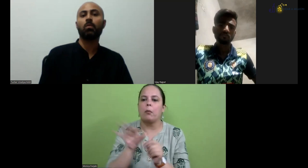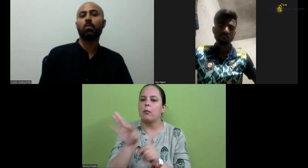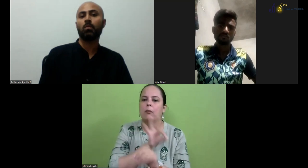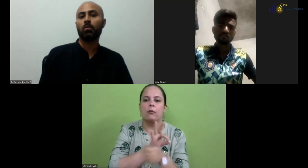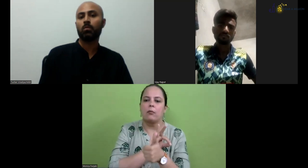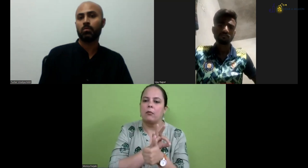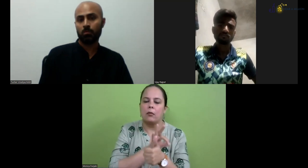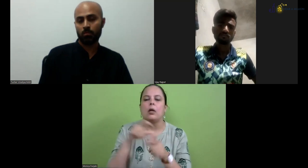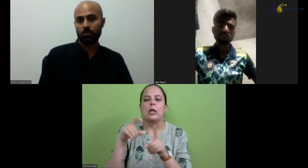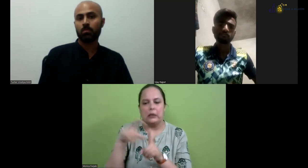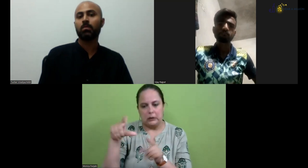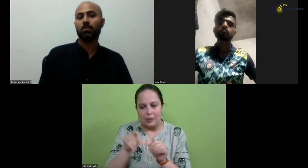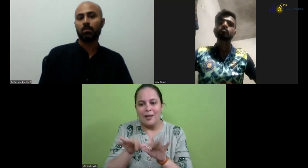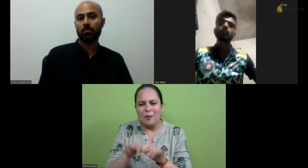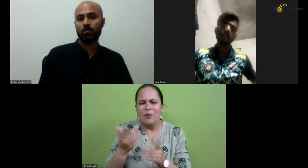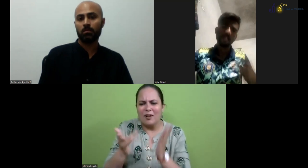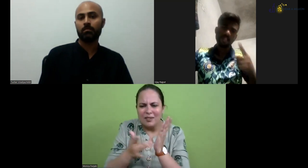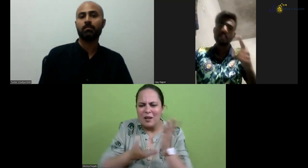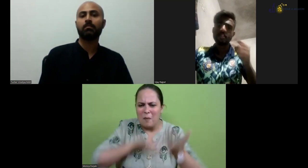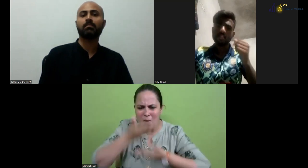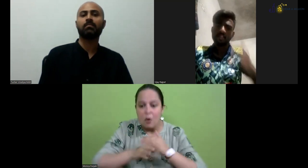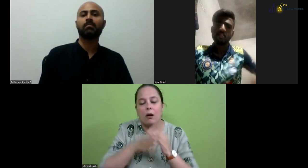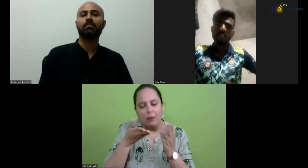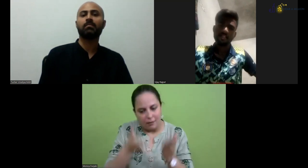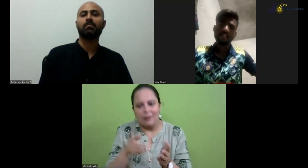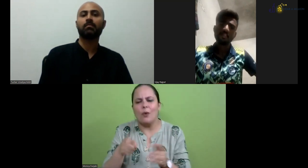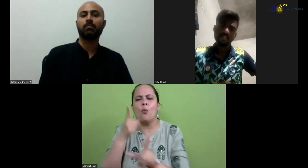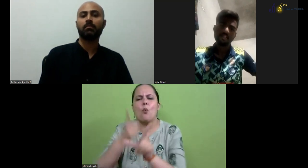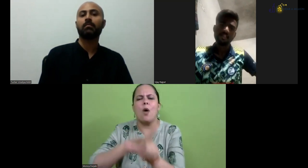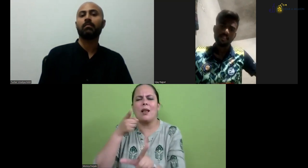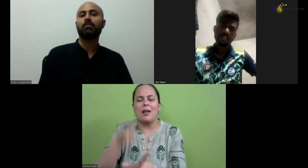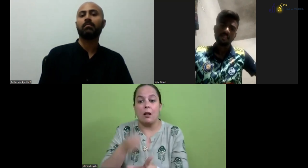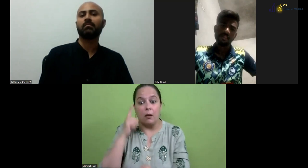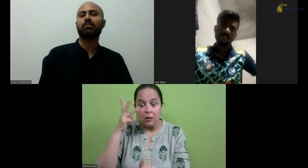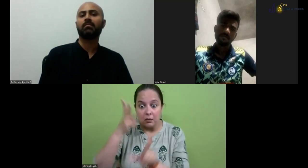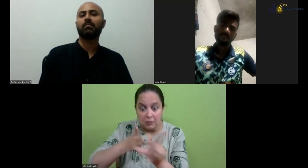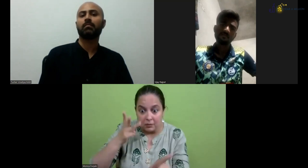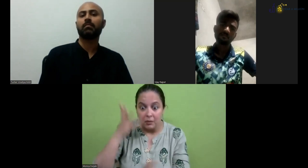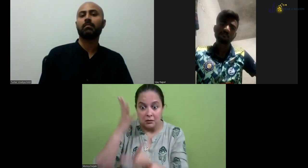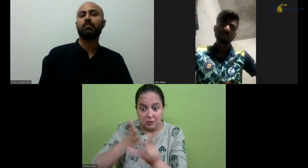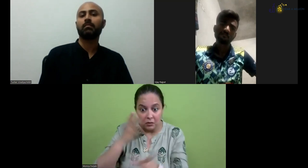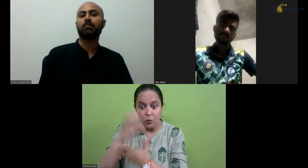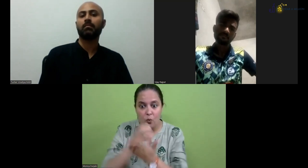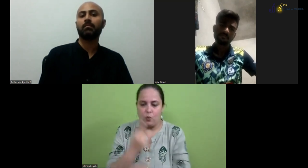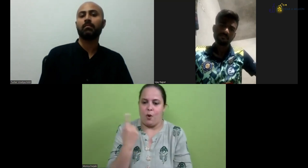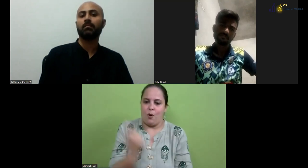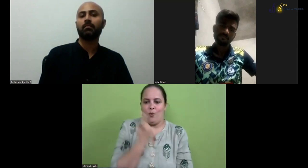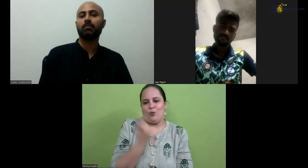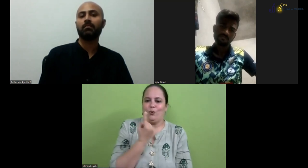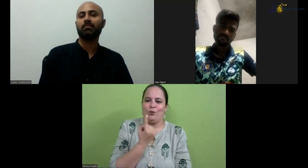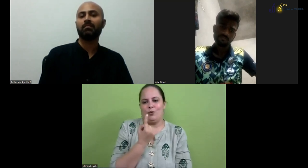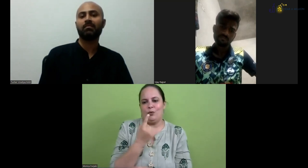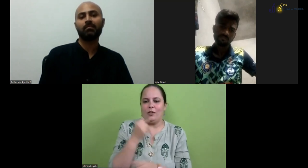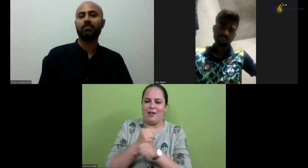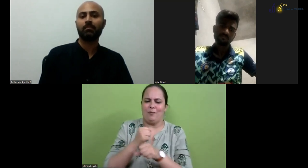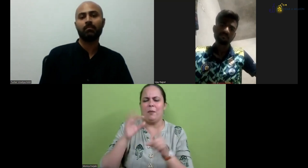where these things are required. So, you need to have a DCA course as well. So, it's a one year course, not a three